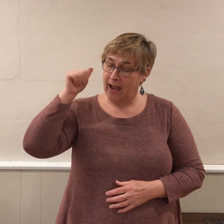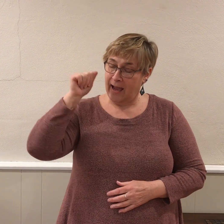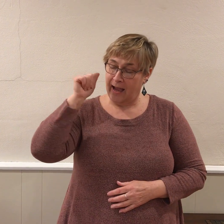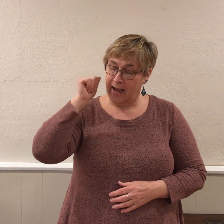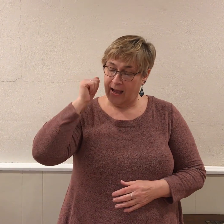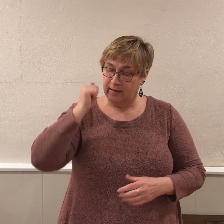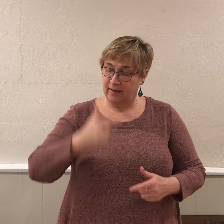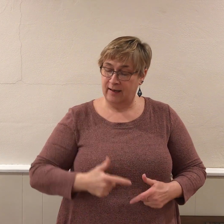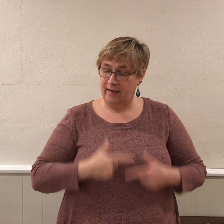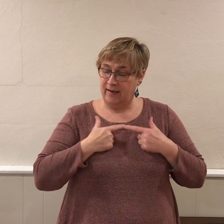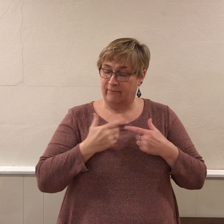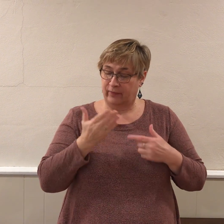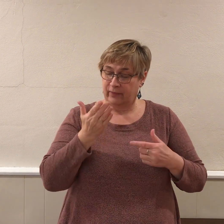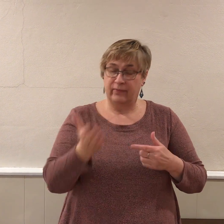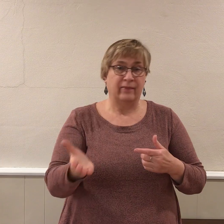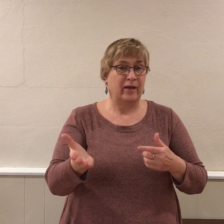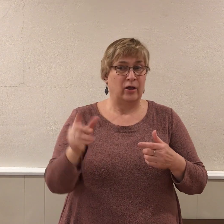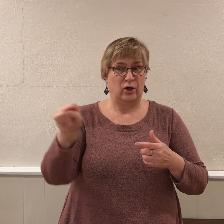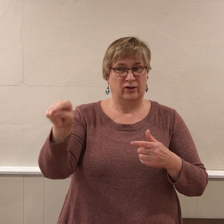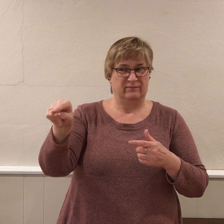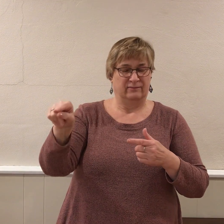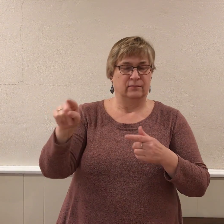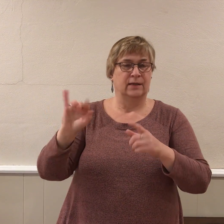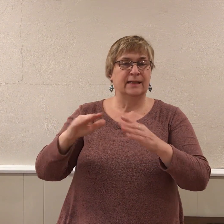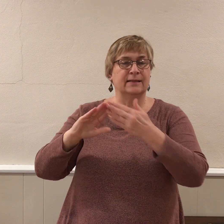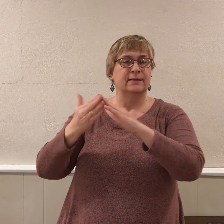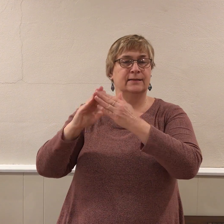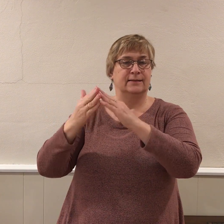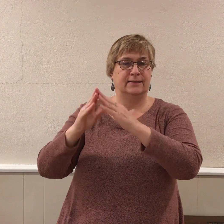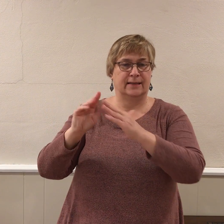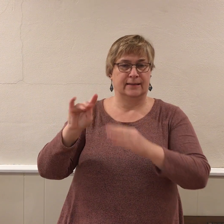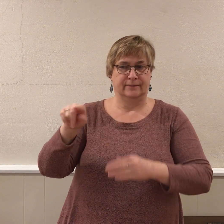My aunt lives in town.